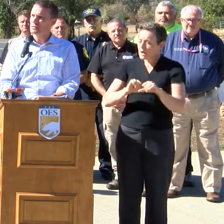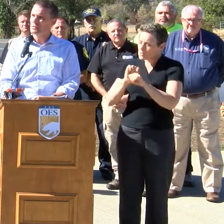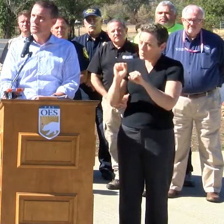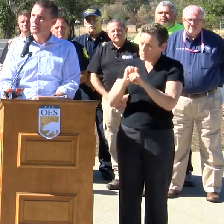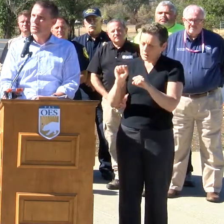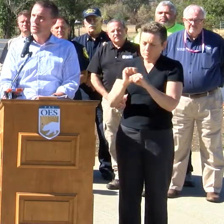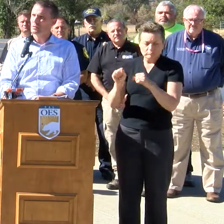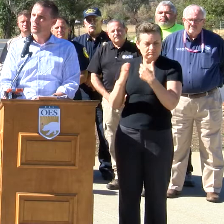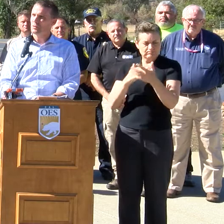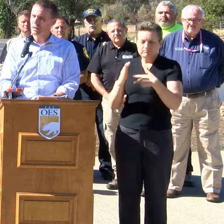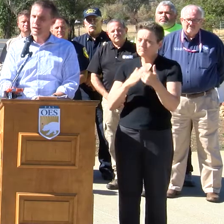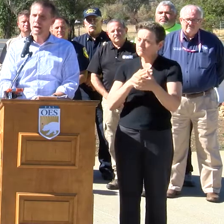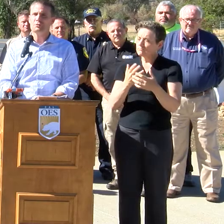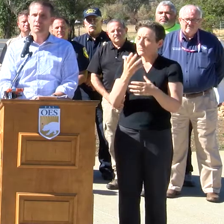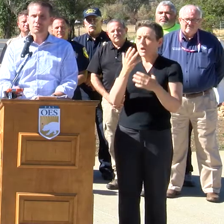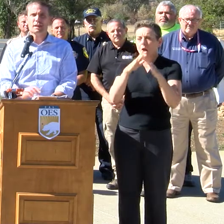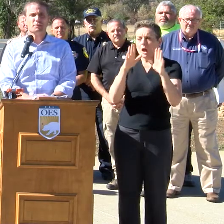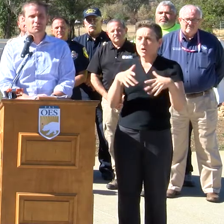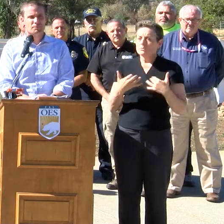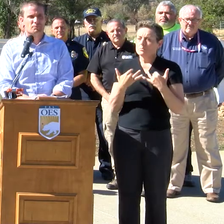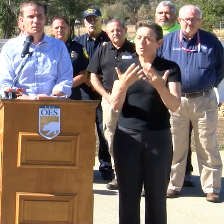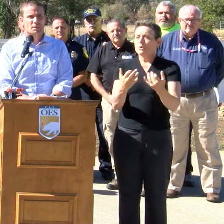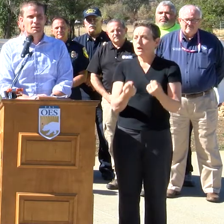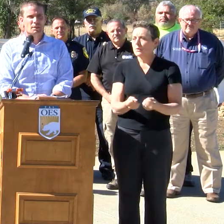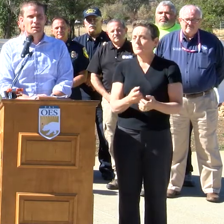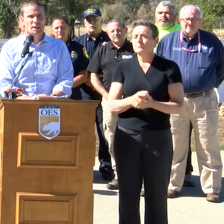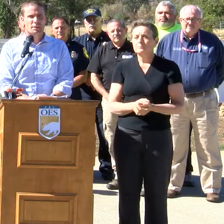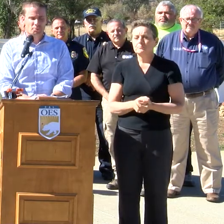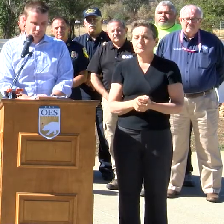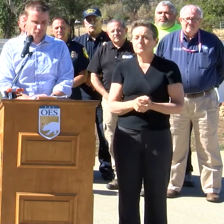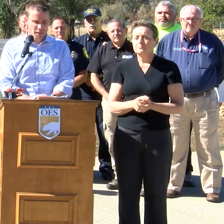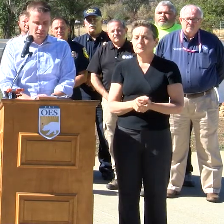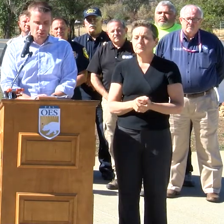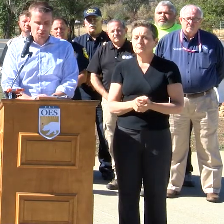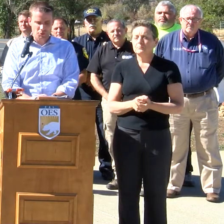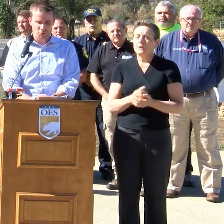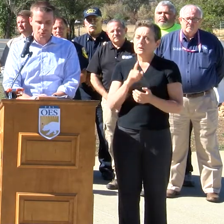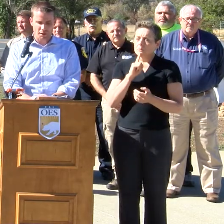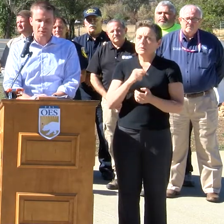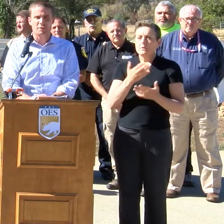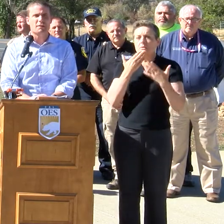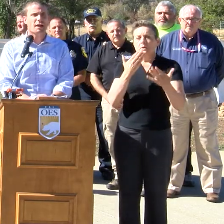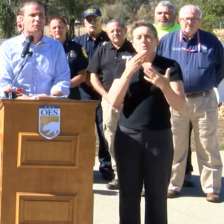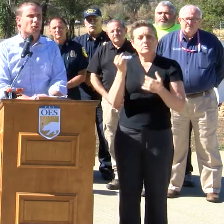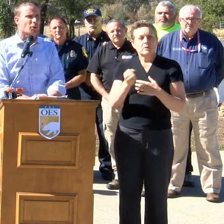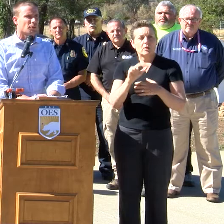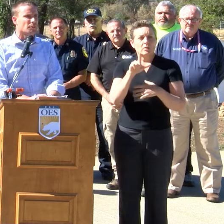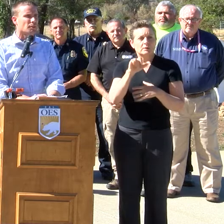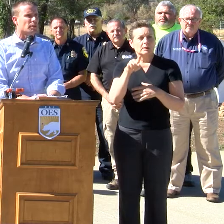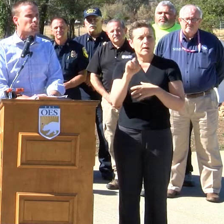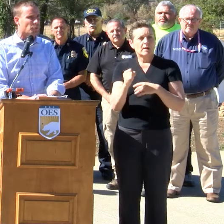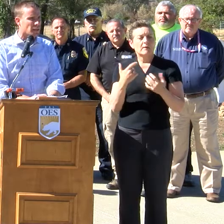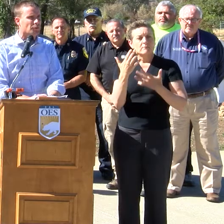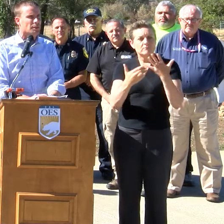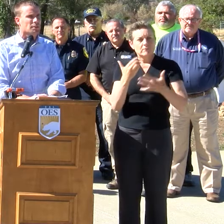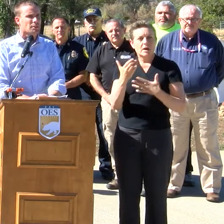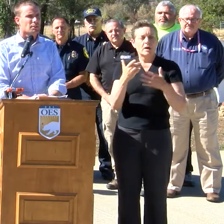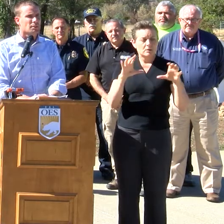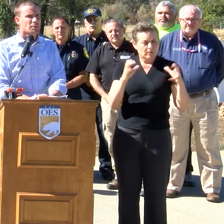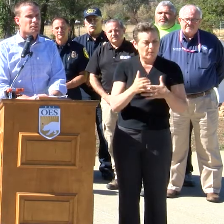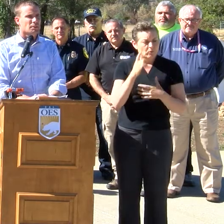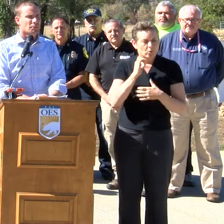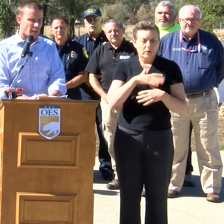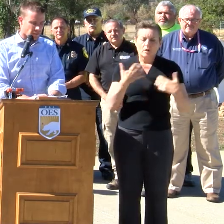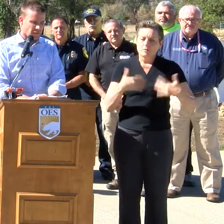for the last several days. And a special thank you to South Lake Fire for their incredible bravery,